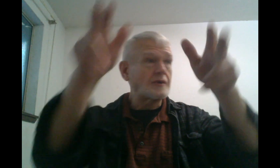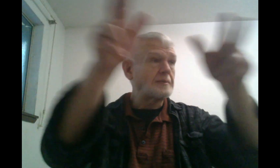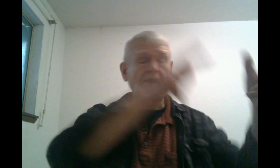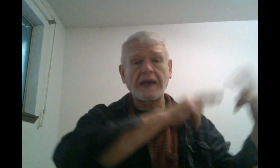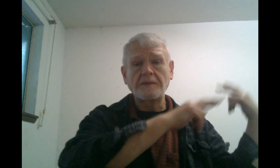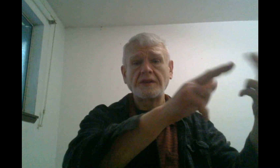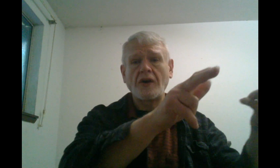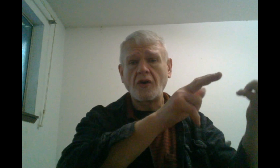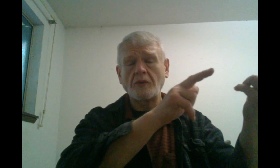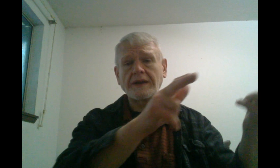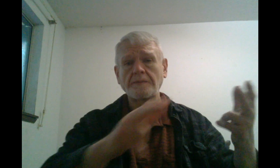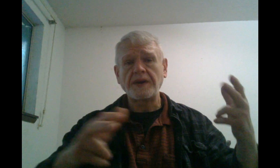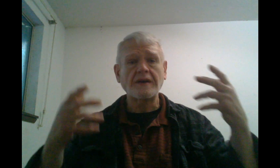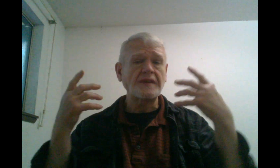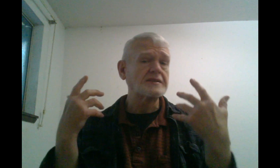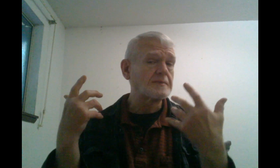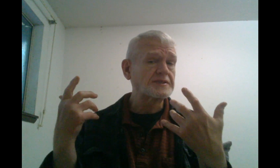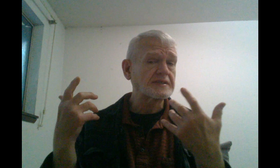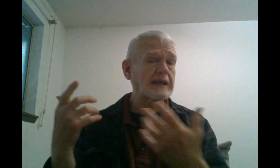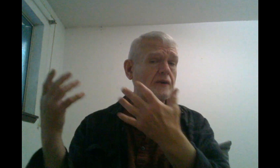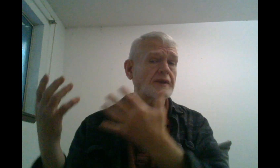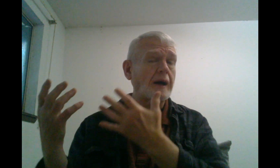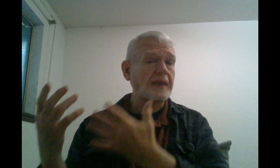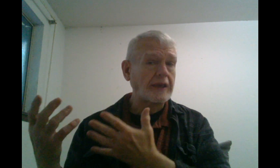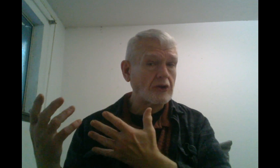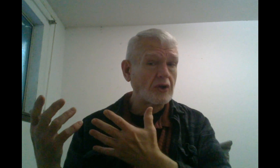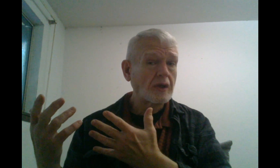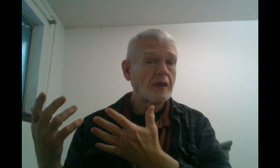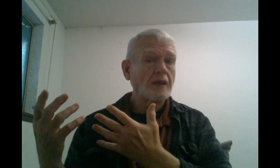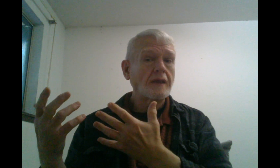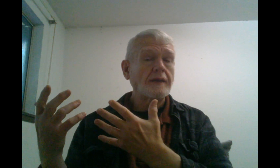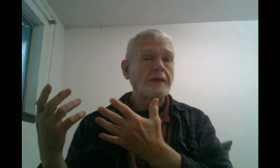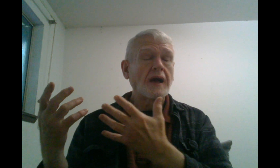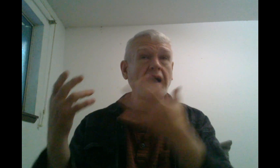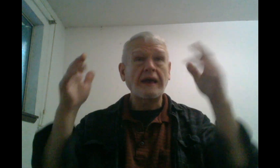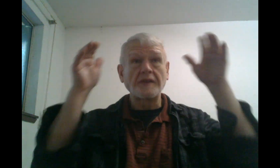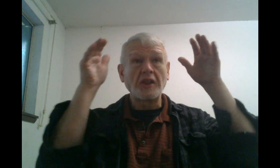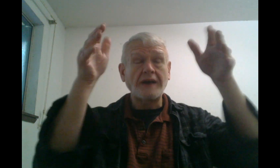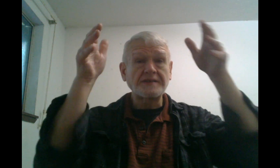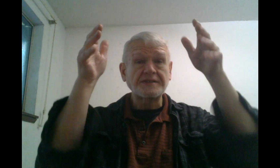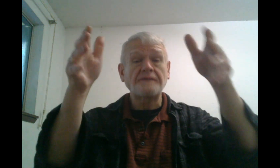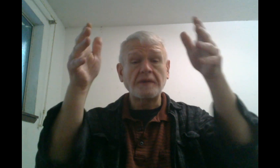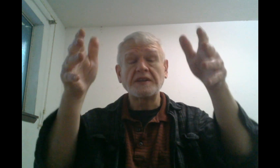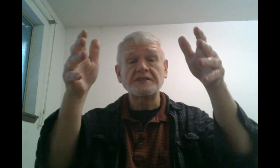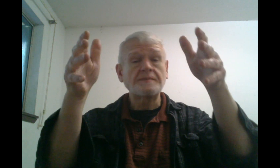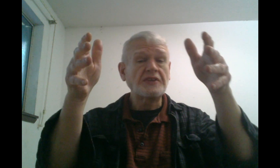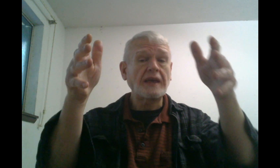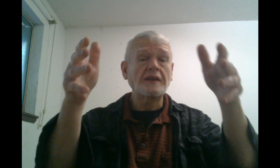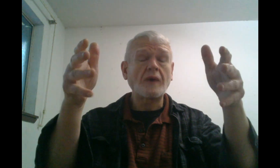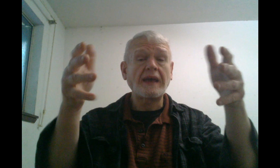room, I vacuumed in the hallway up here. I've done as much as I could up here. I have a lot of stuff that needs to be taken away